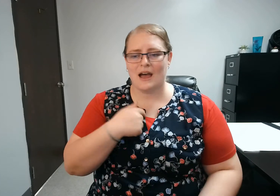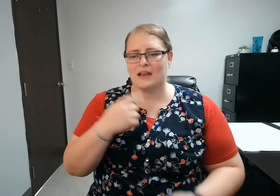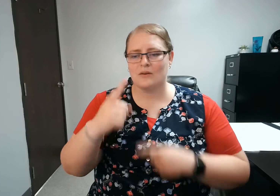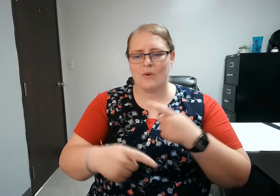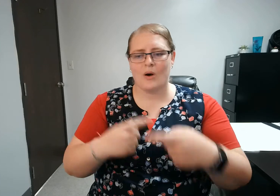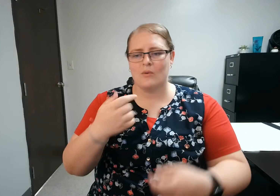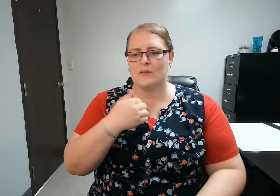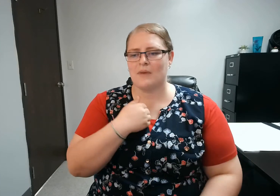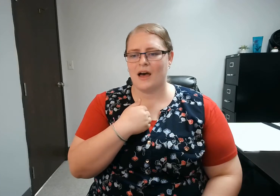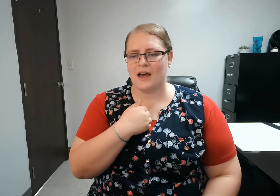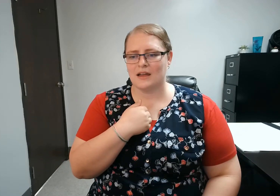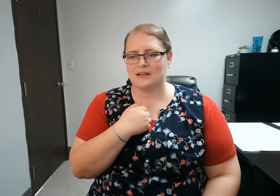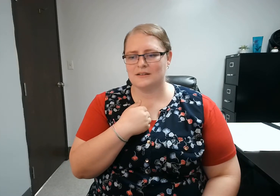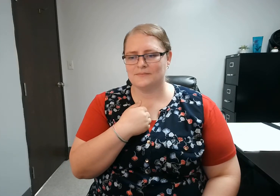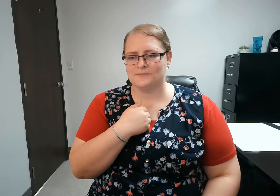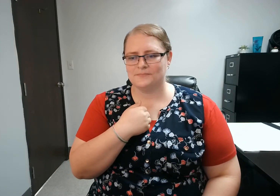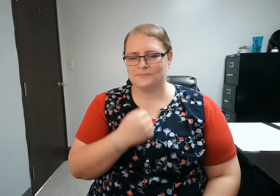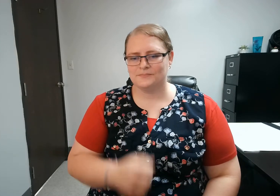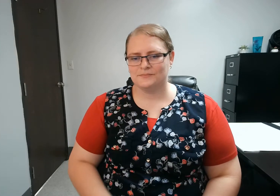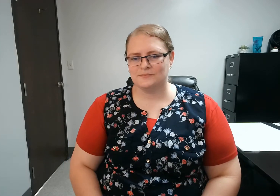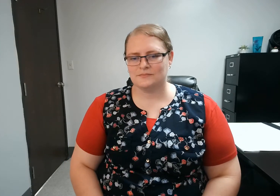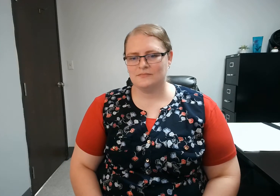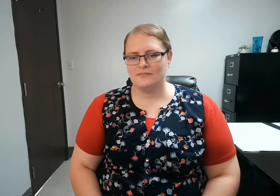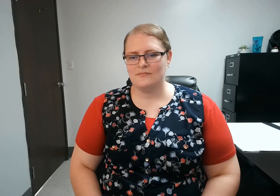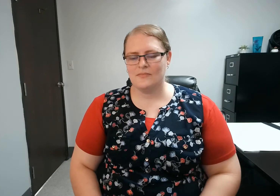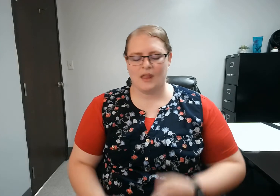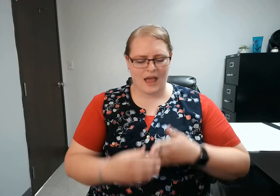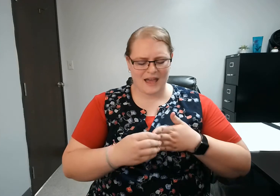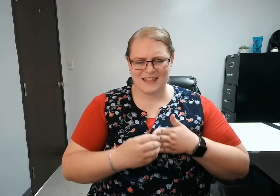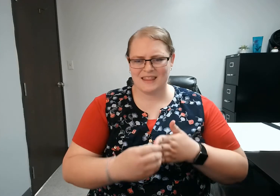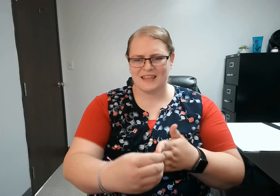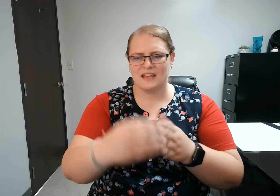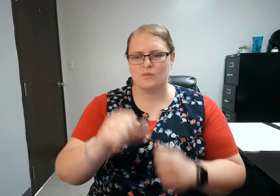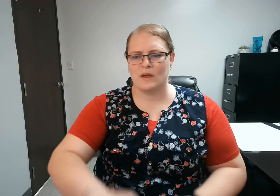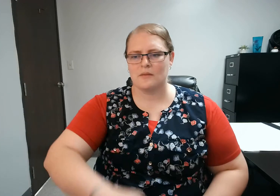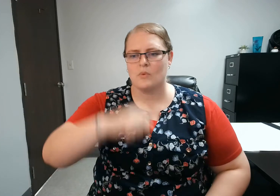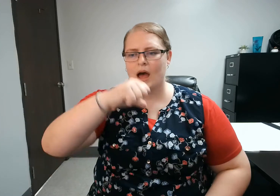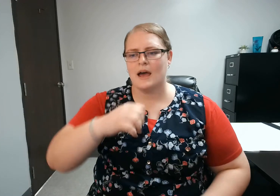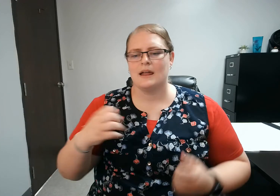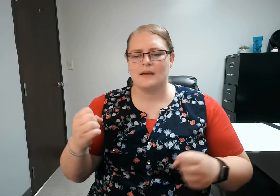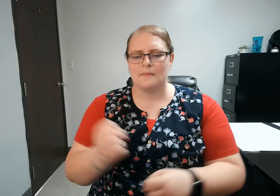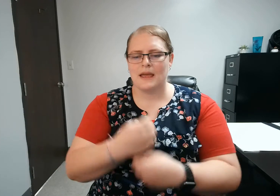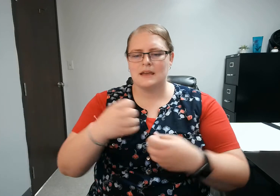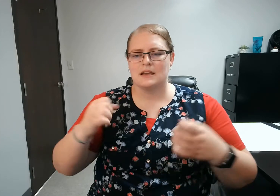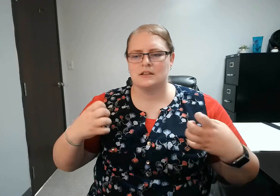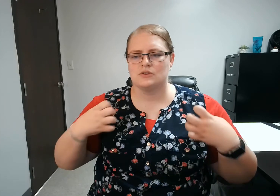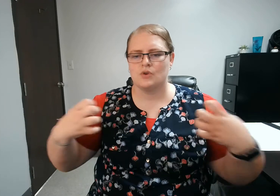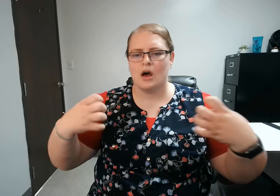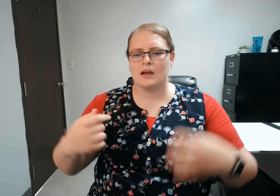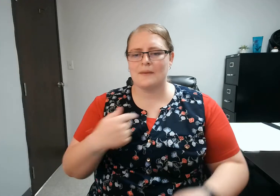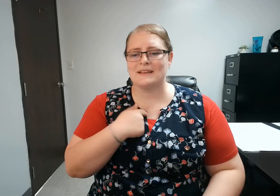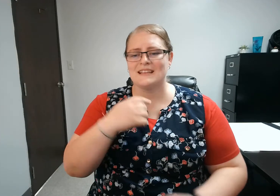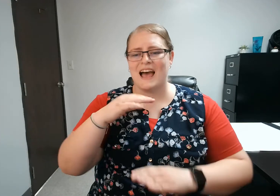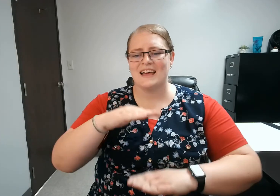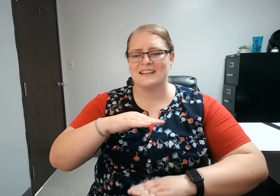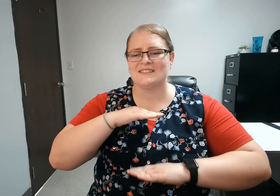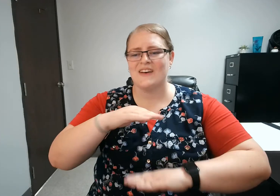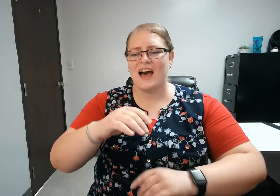I can roll with mine I can be with pride I can be with strong I can be satisfied